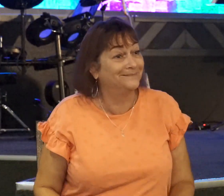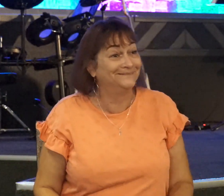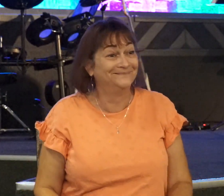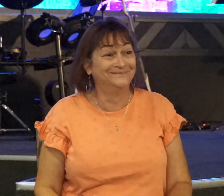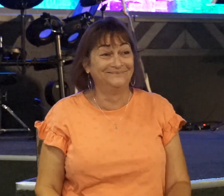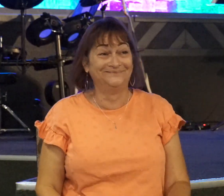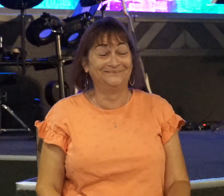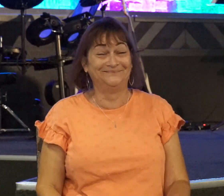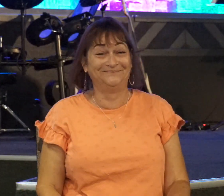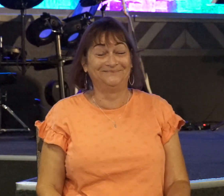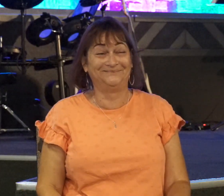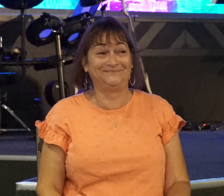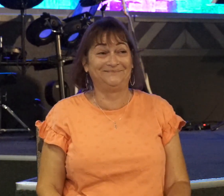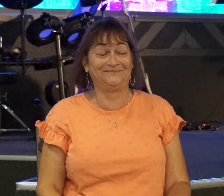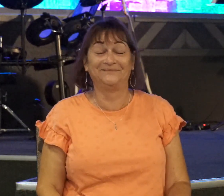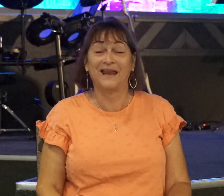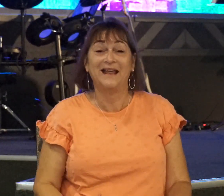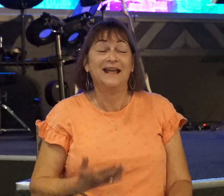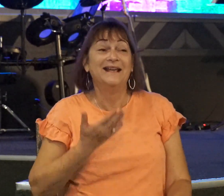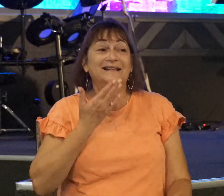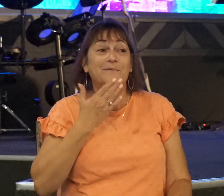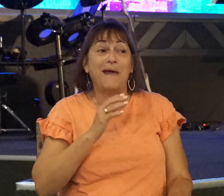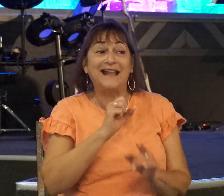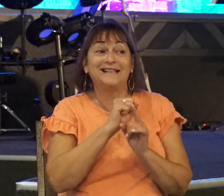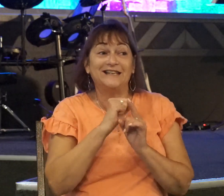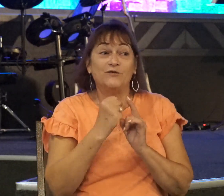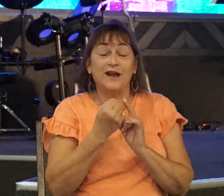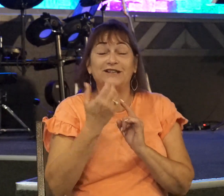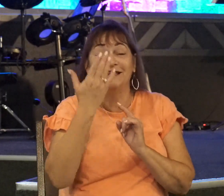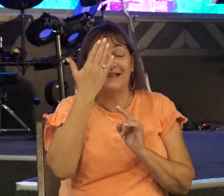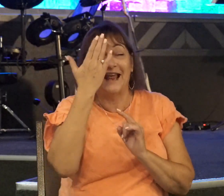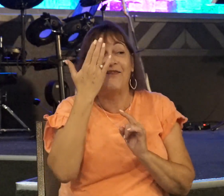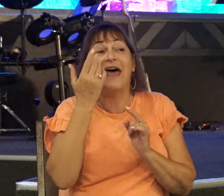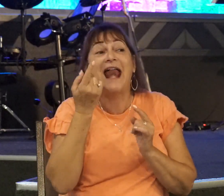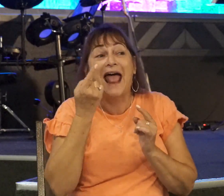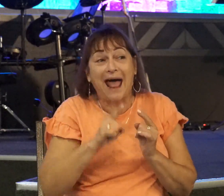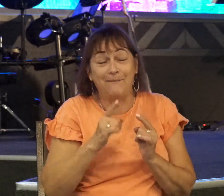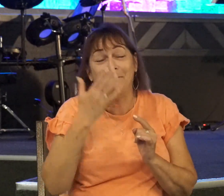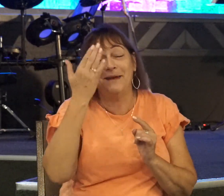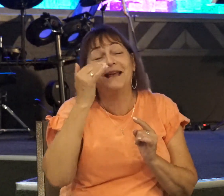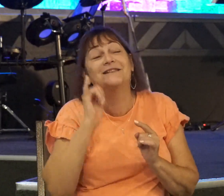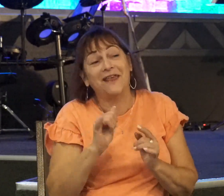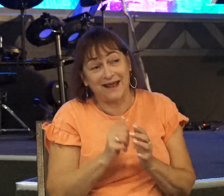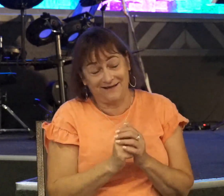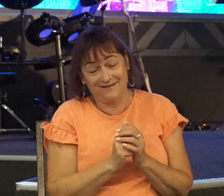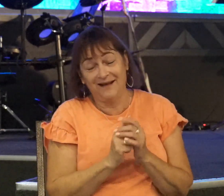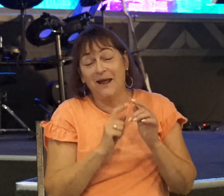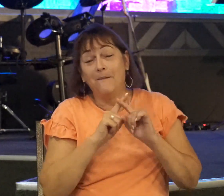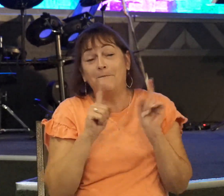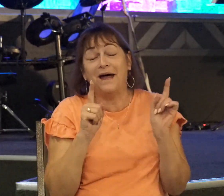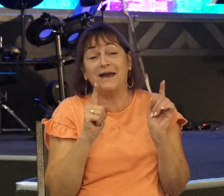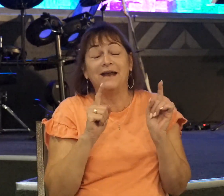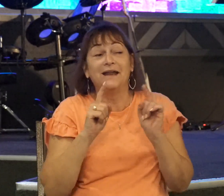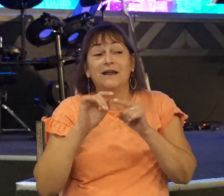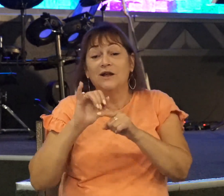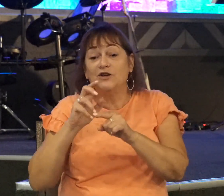Some very bad situations have happened because of that kind of thought. But Jonathan had wisdom. And he